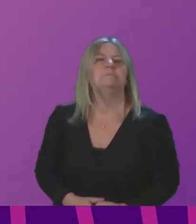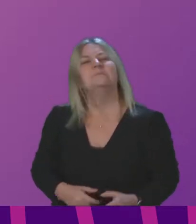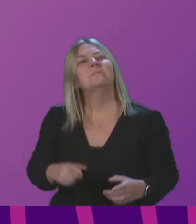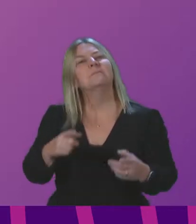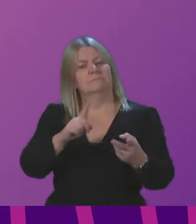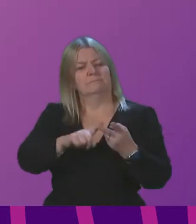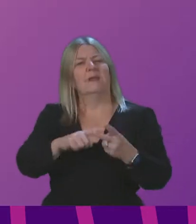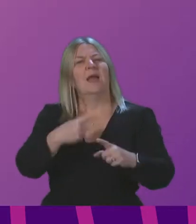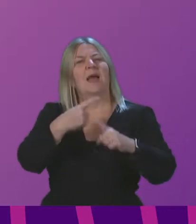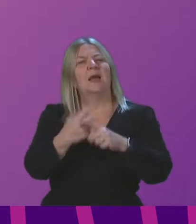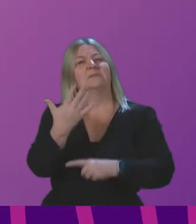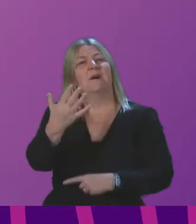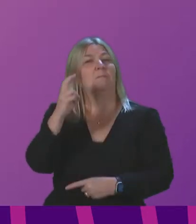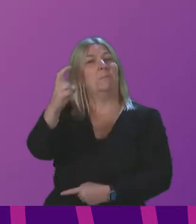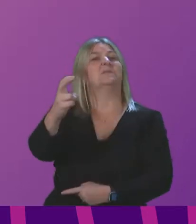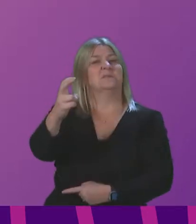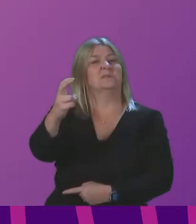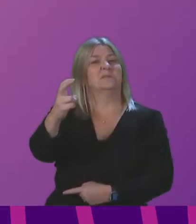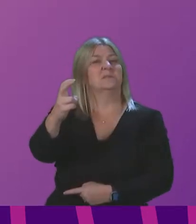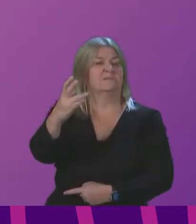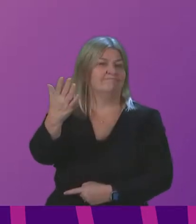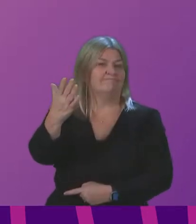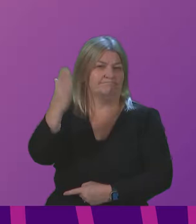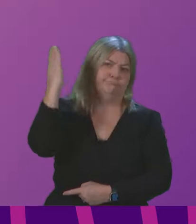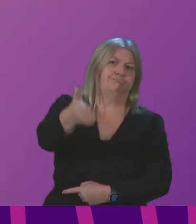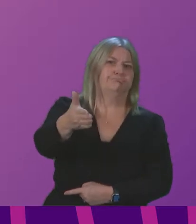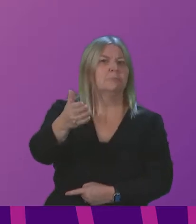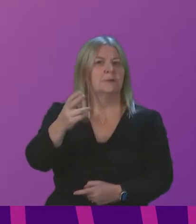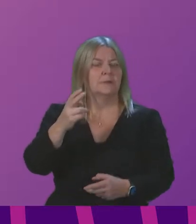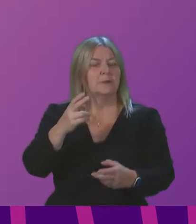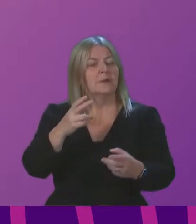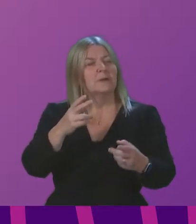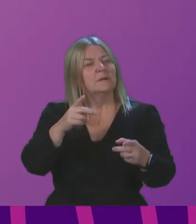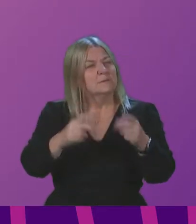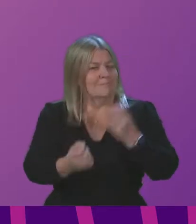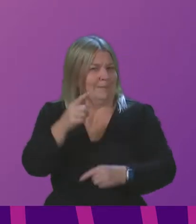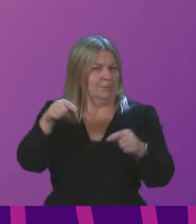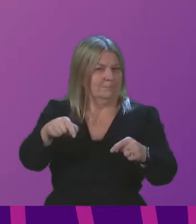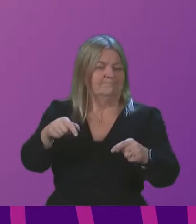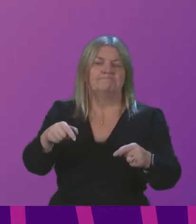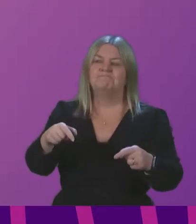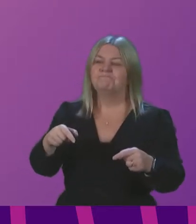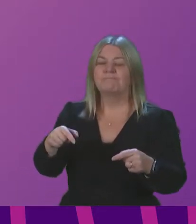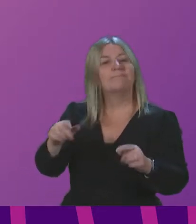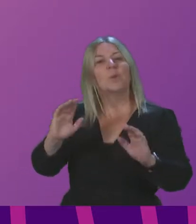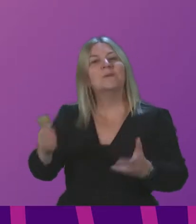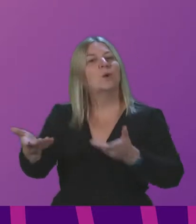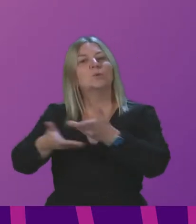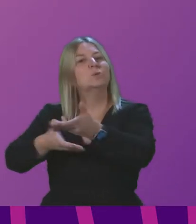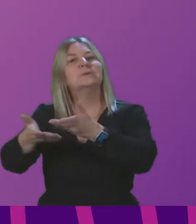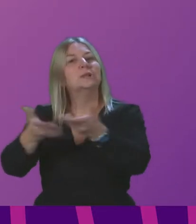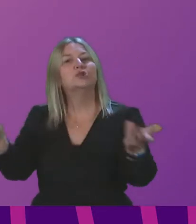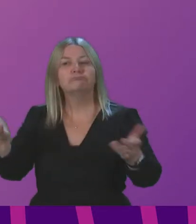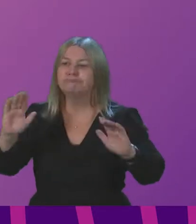is again an issue that was a development that took place with very little or no consultation.